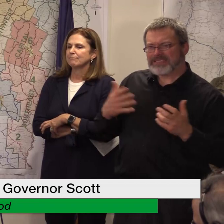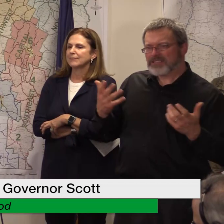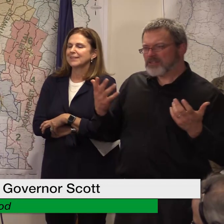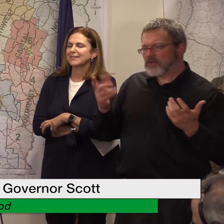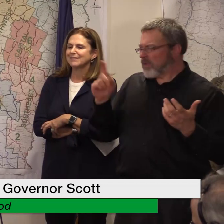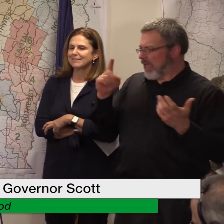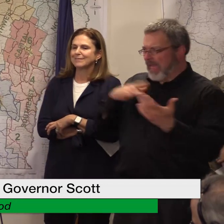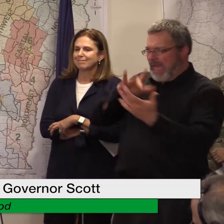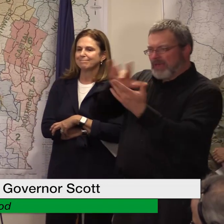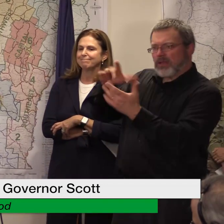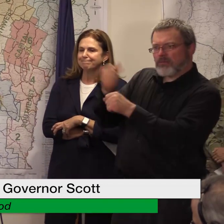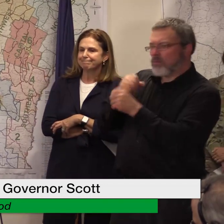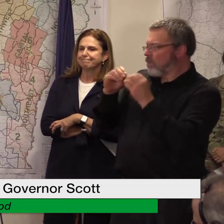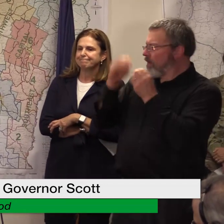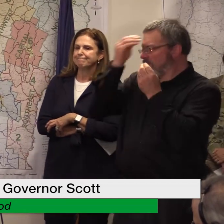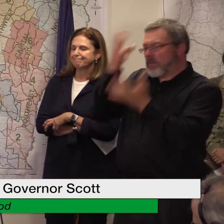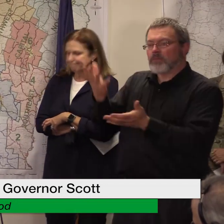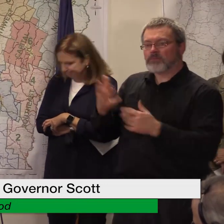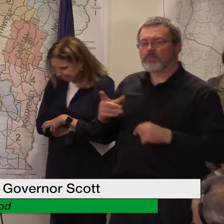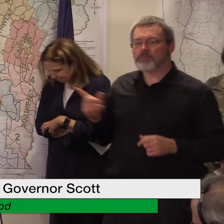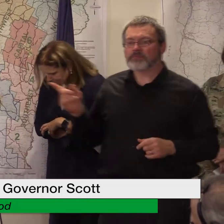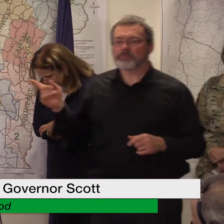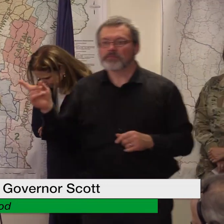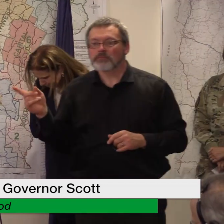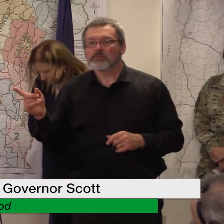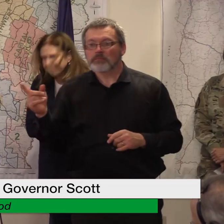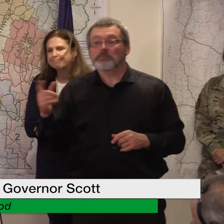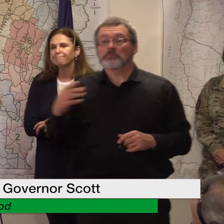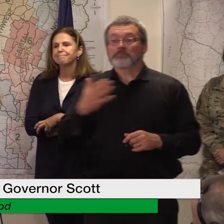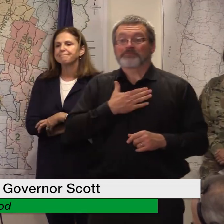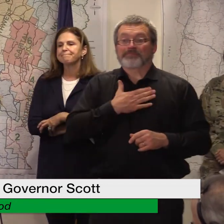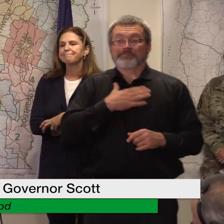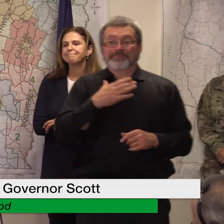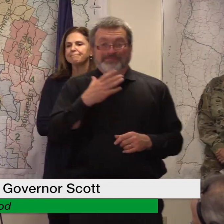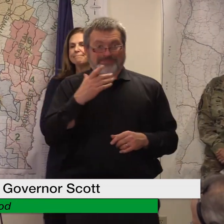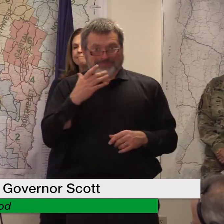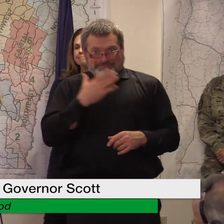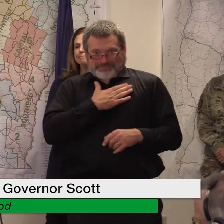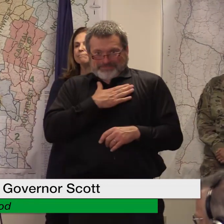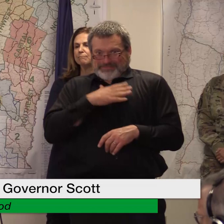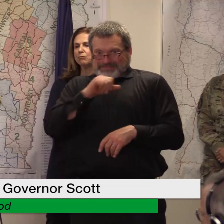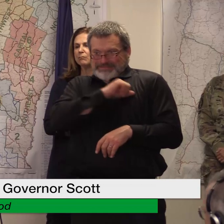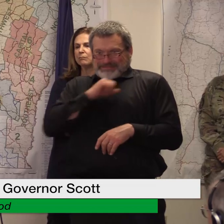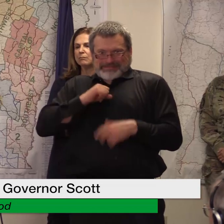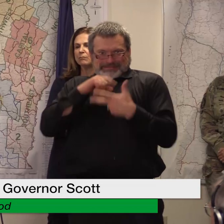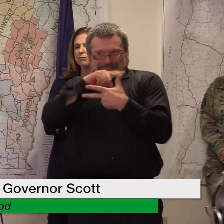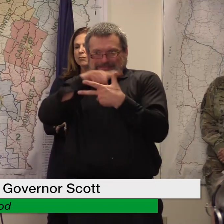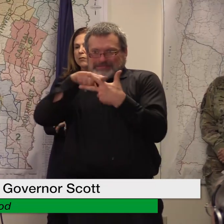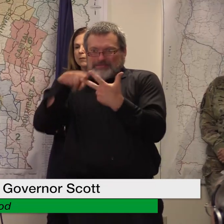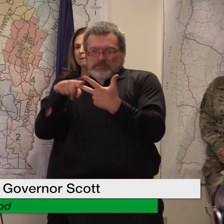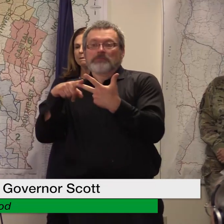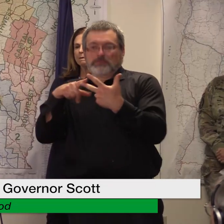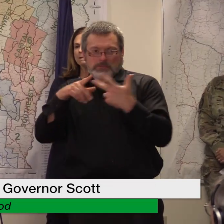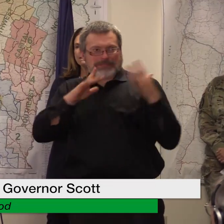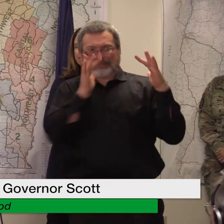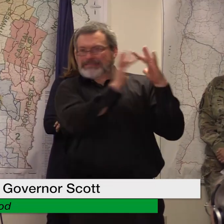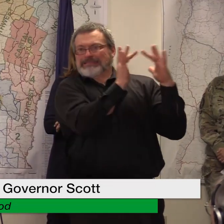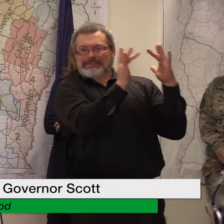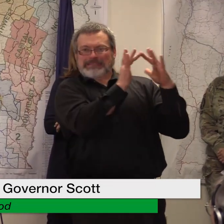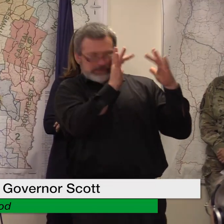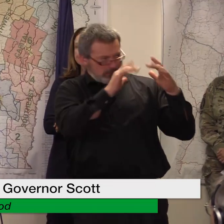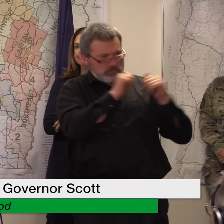no just that we're working with our congressional delegation and they're working hard in washington to make the case for more funding